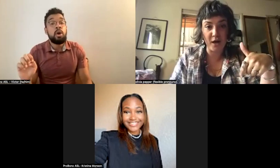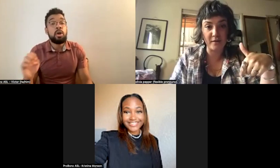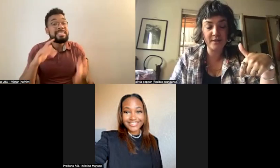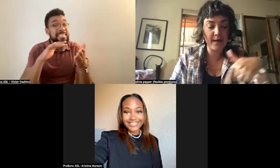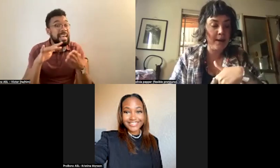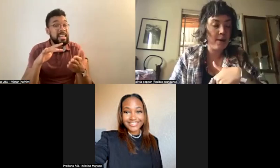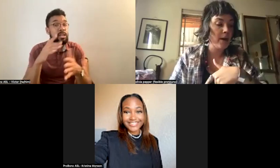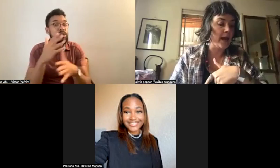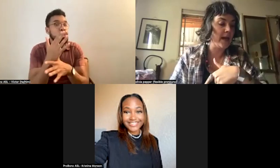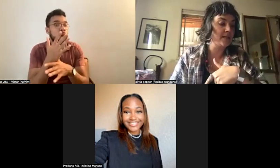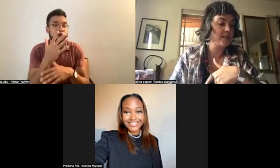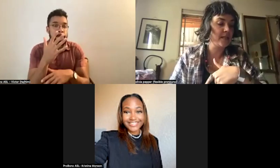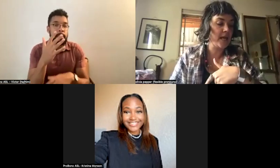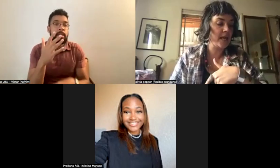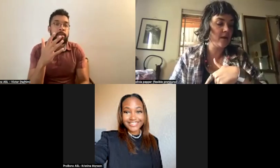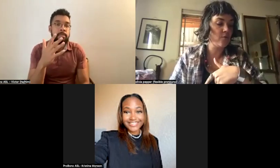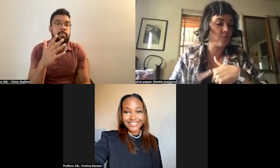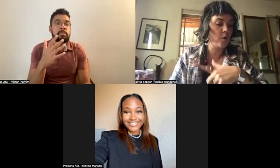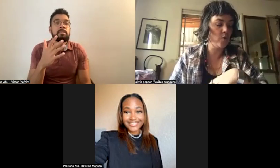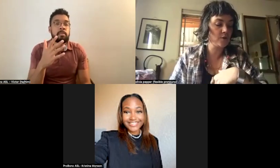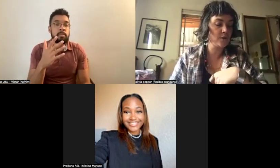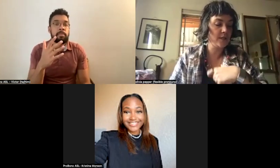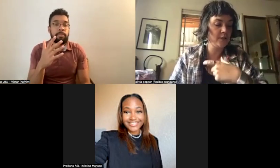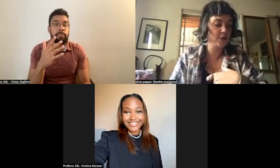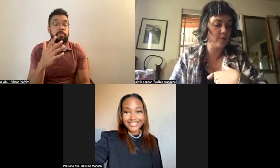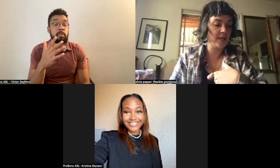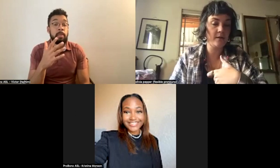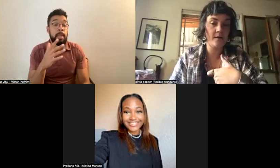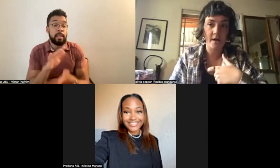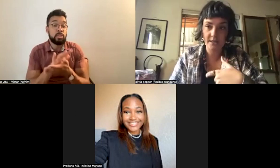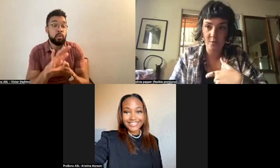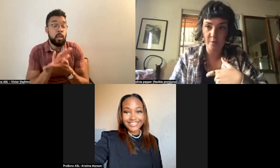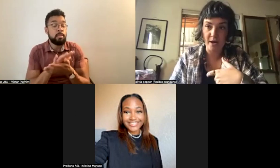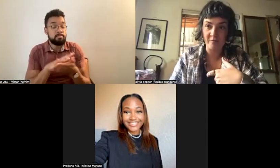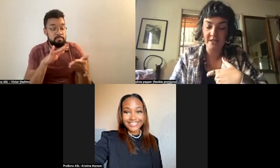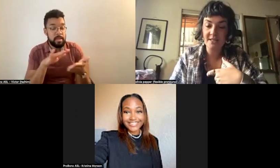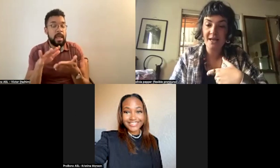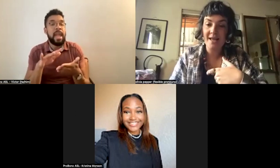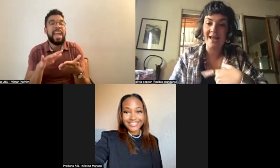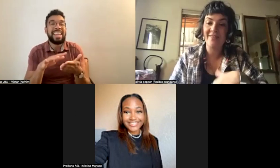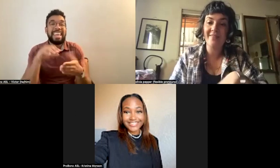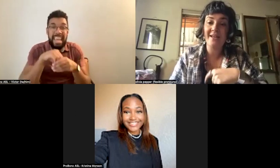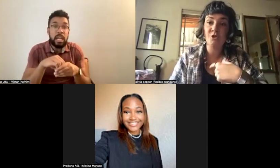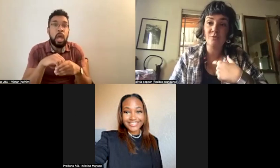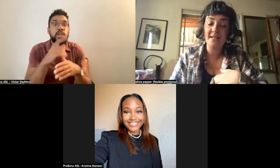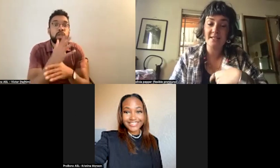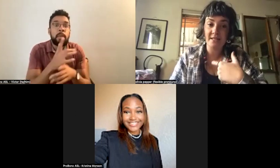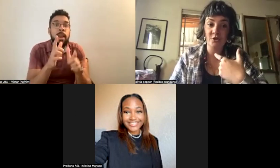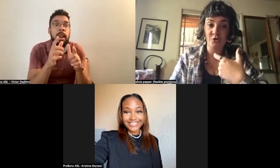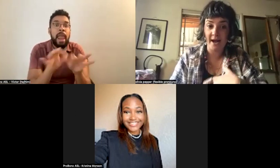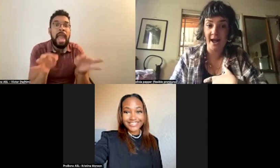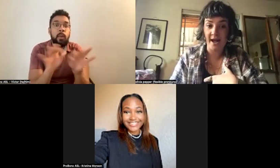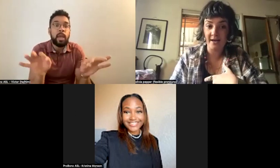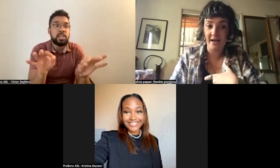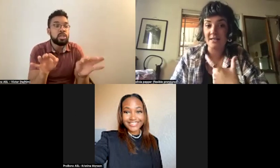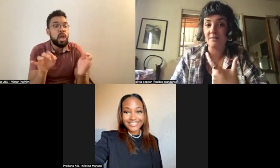a child, and they wrote in German anti-war pamphlets, and then they dressed in